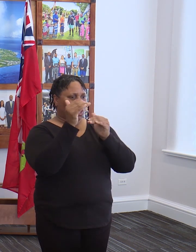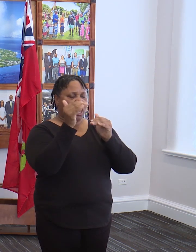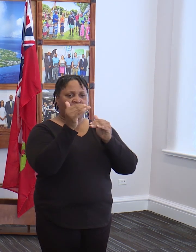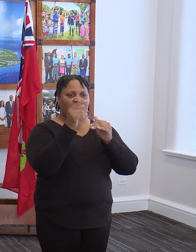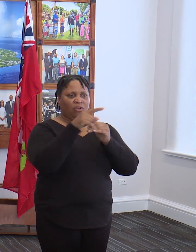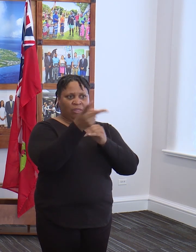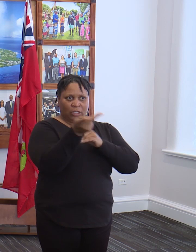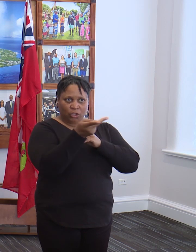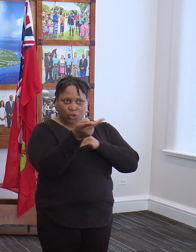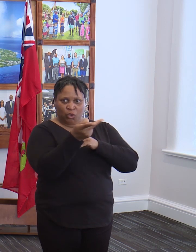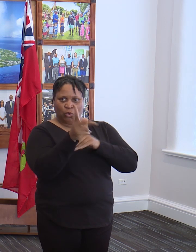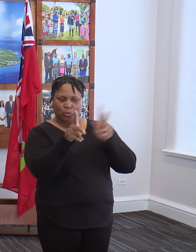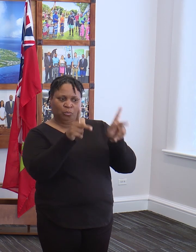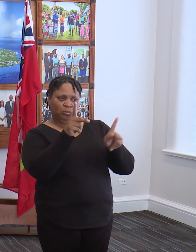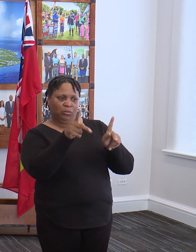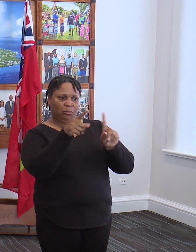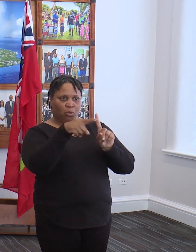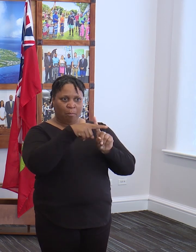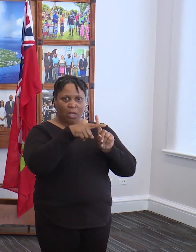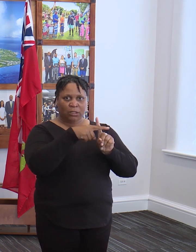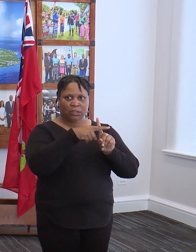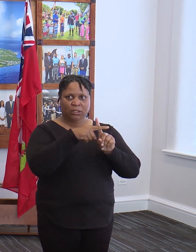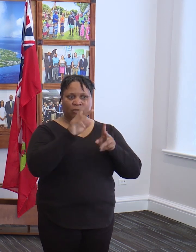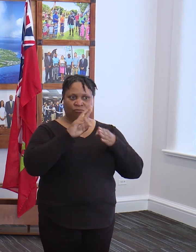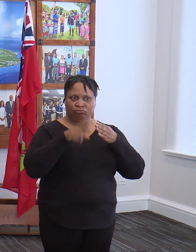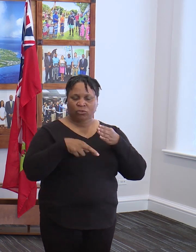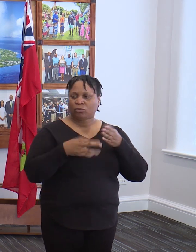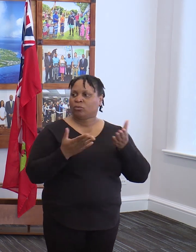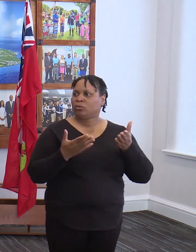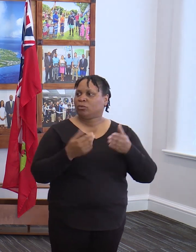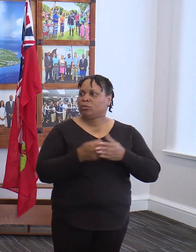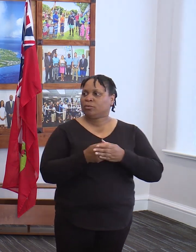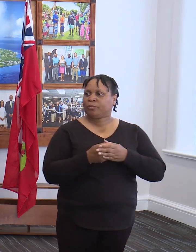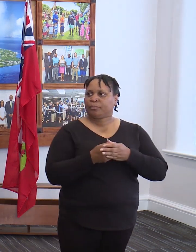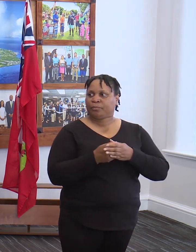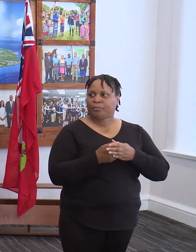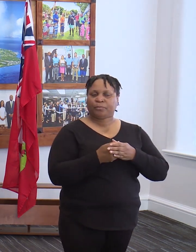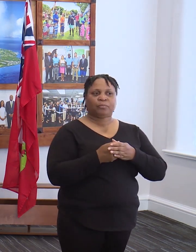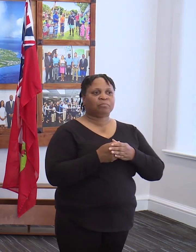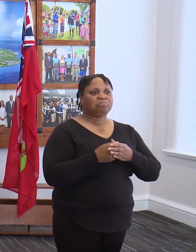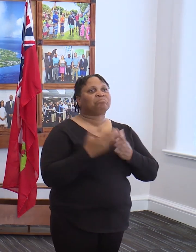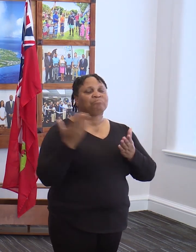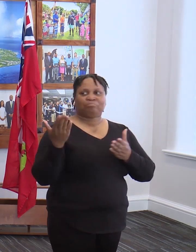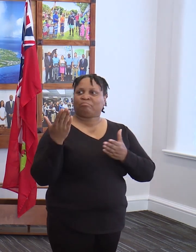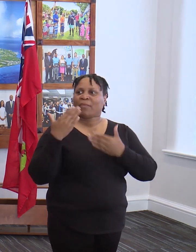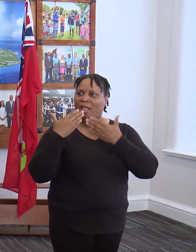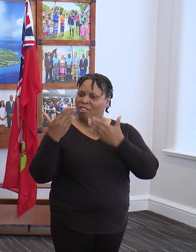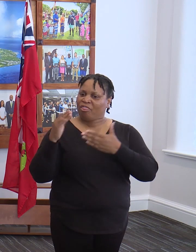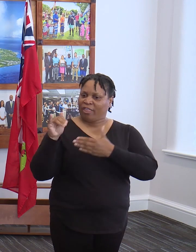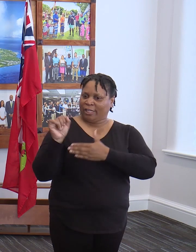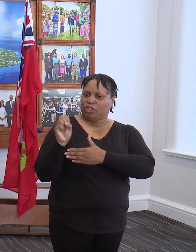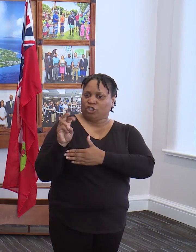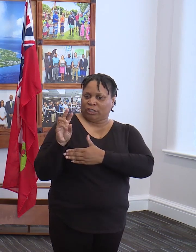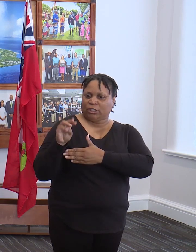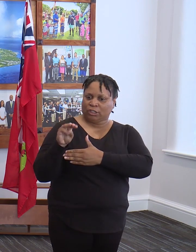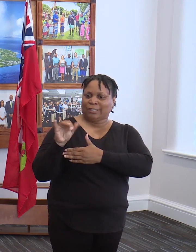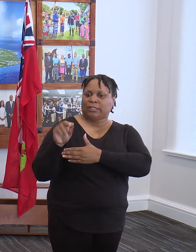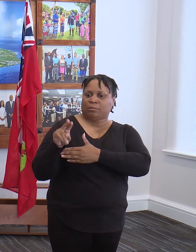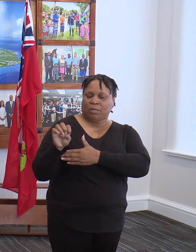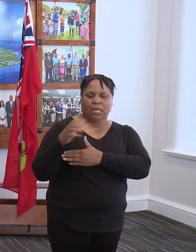result of those two things that have been positive? Do you want to touch on it? sir. Thank you, Premier. Thank you, Premier.